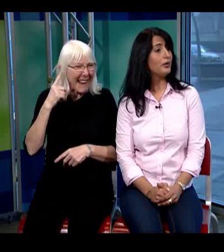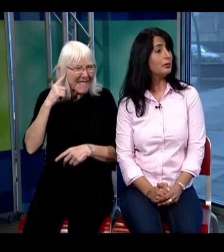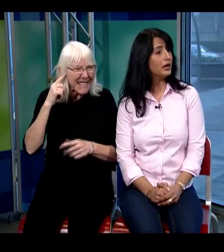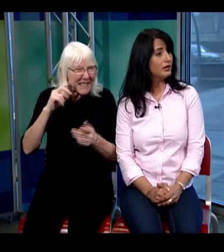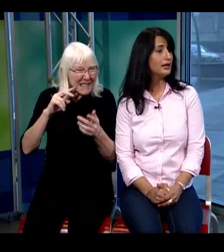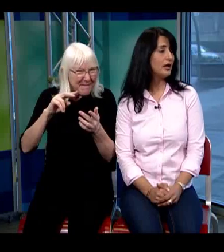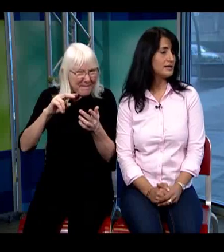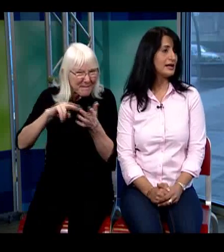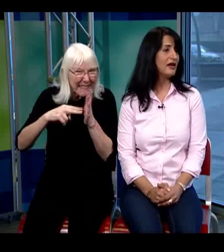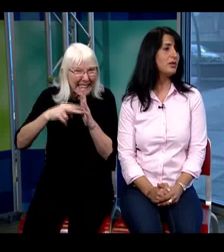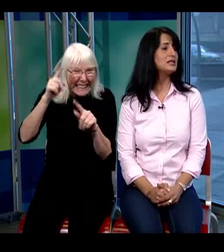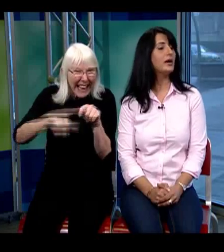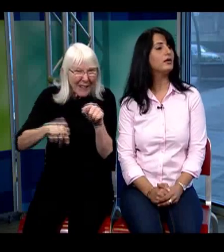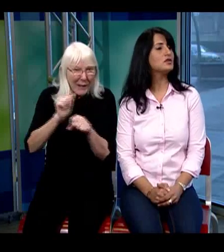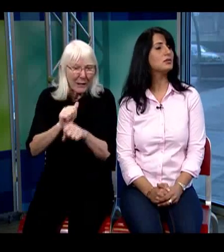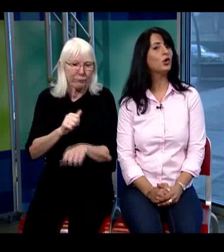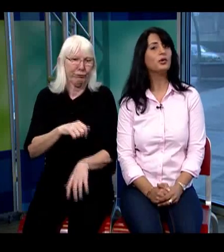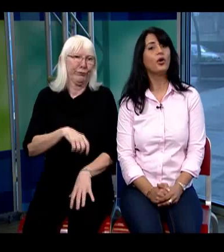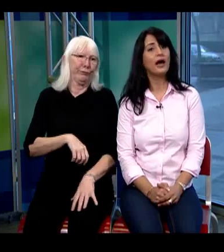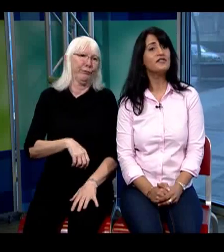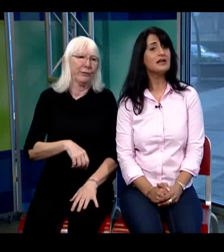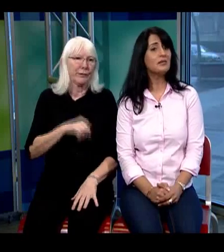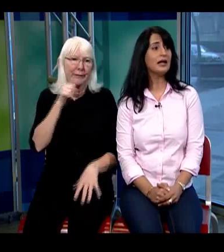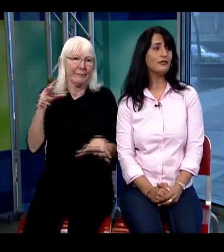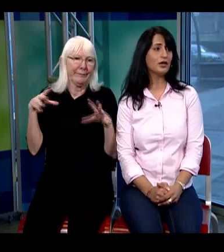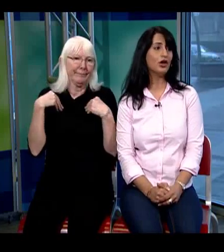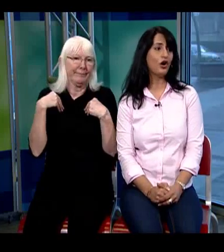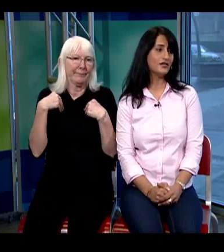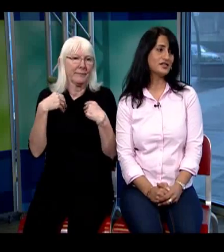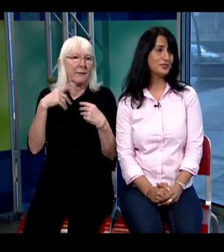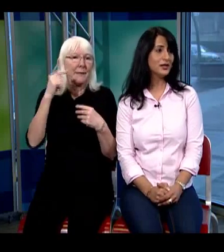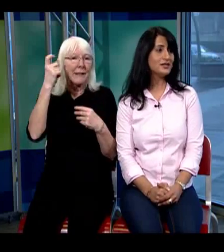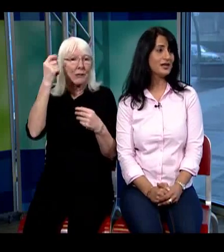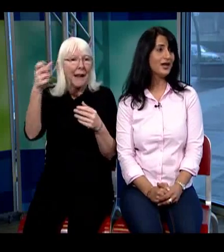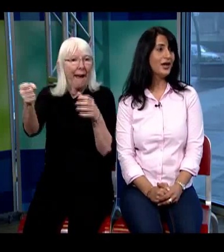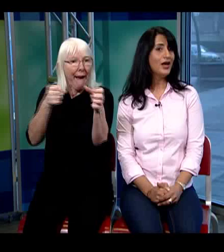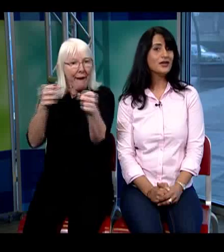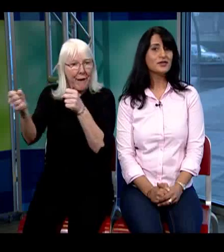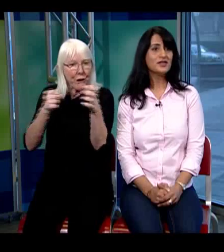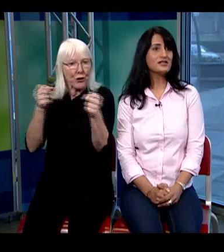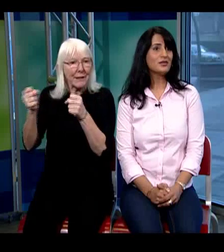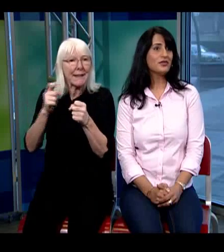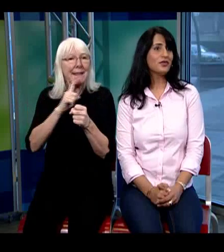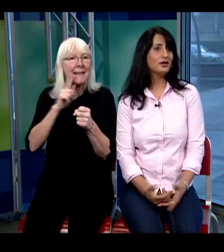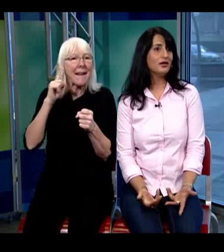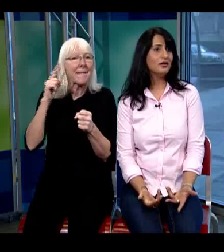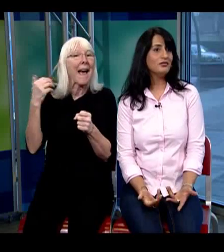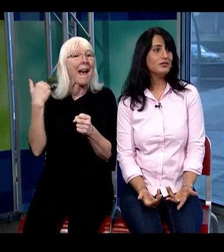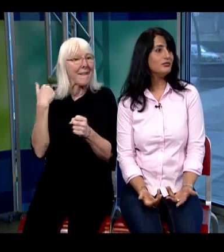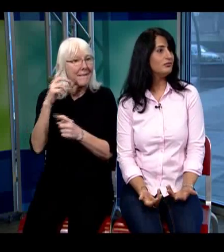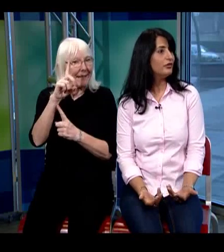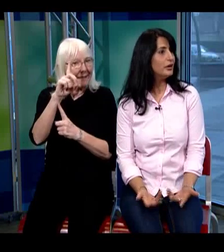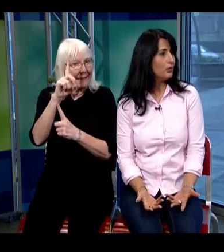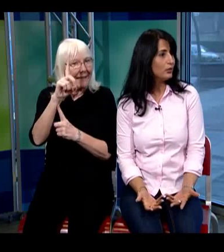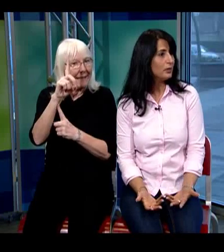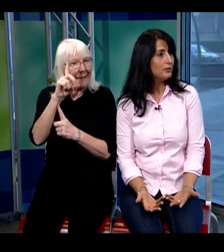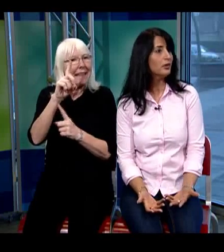primarily clients that have multi-barriers to employment or have some level of disability so these are some of the very important people